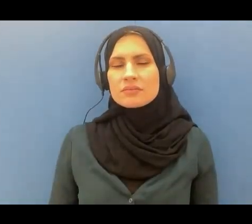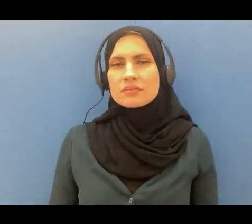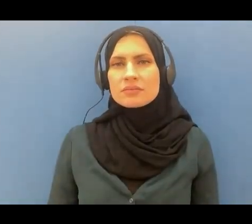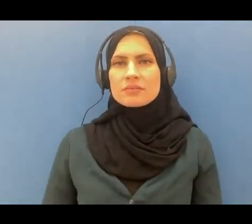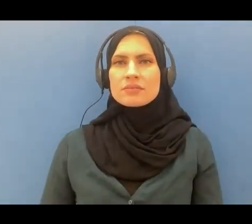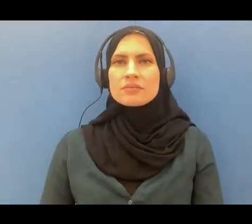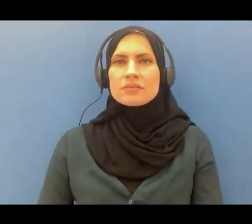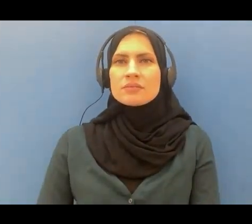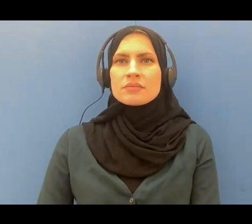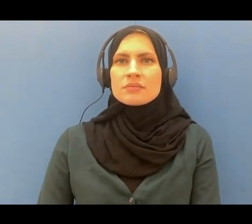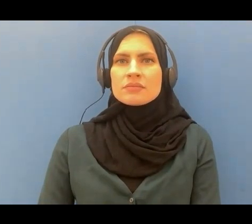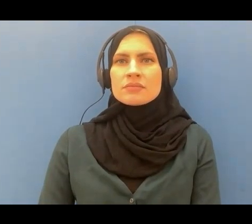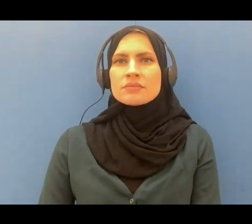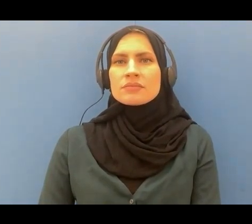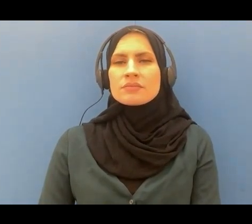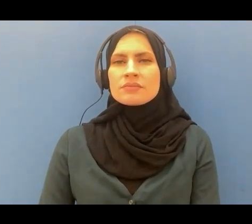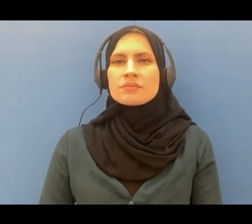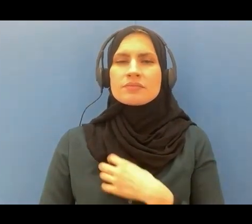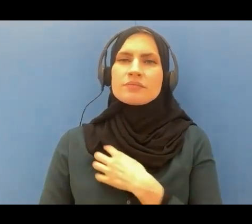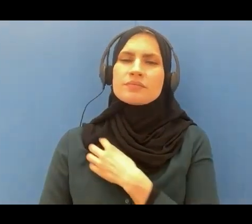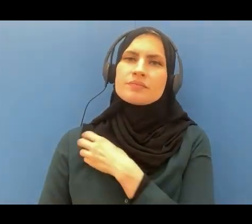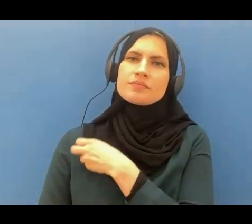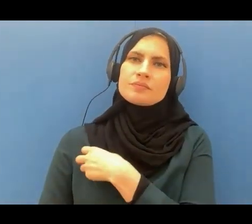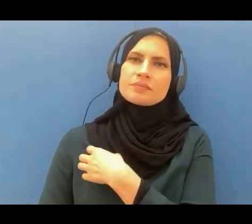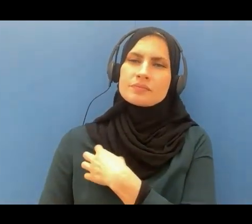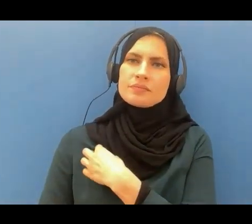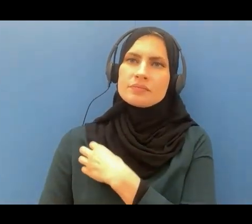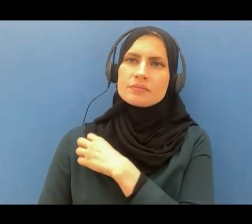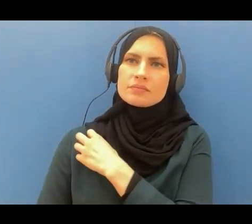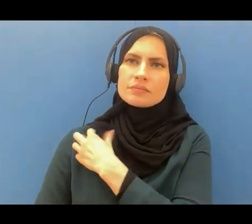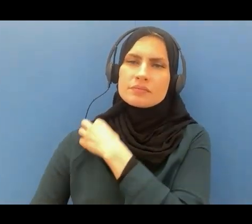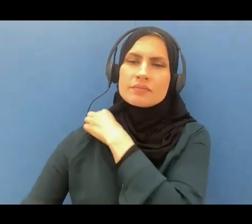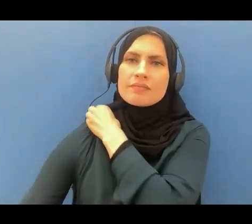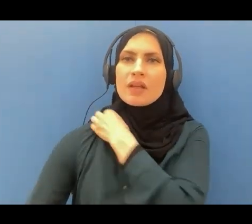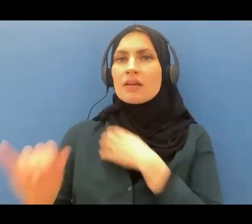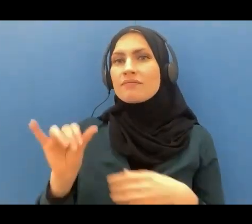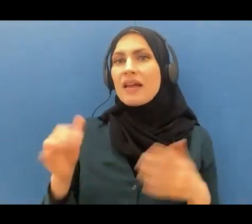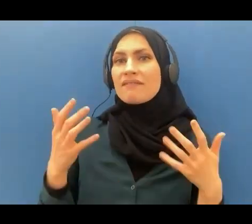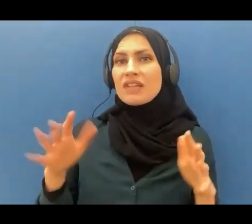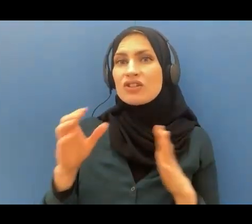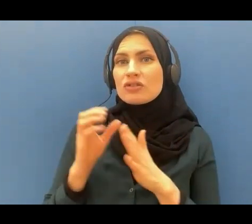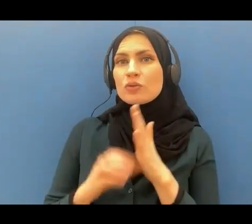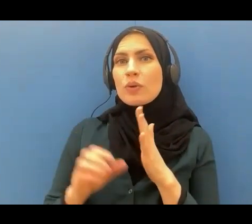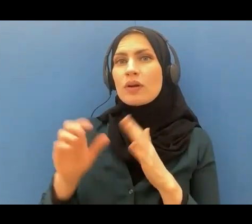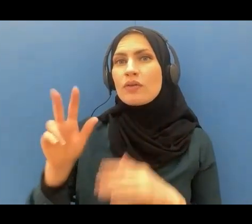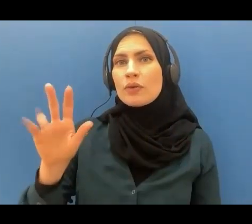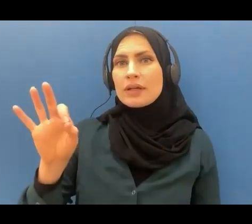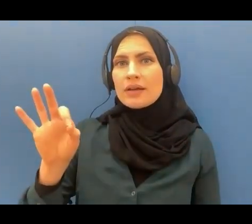this is the end of surah number 39 and